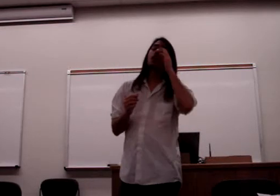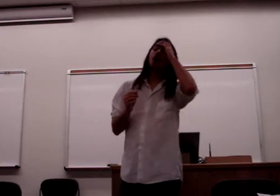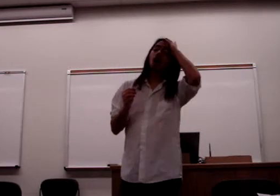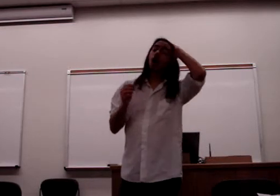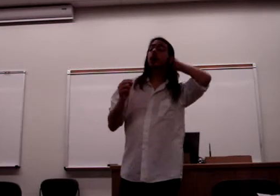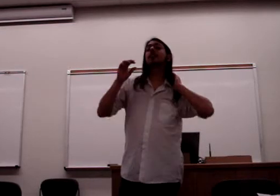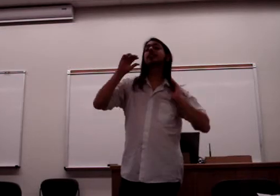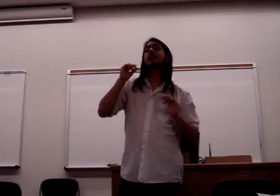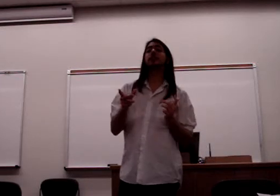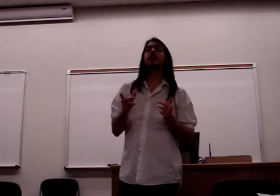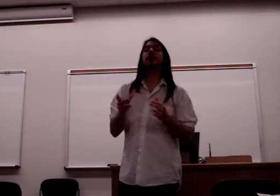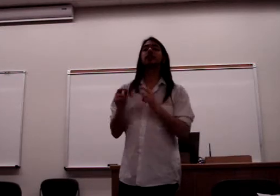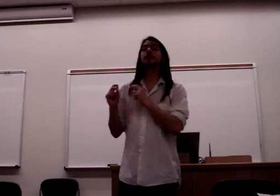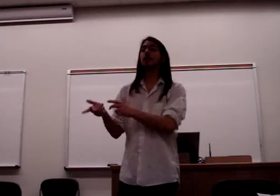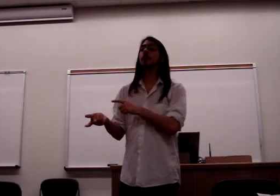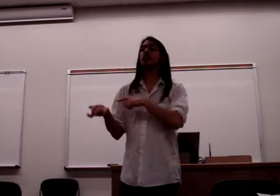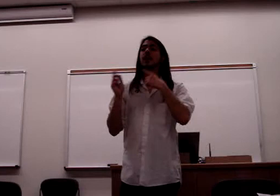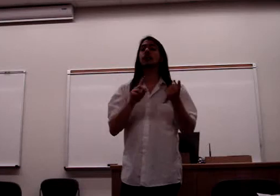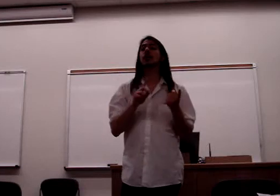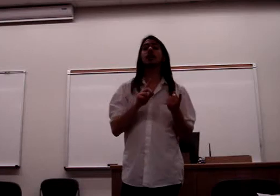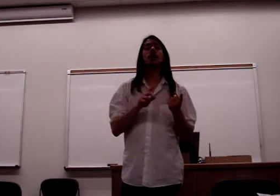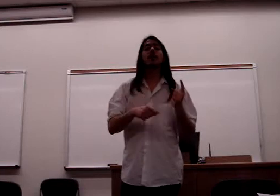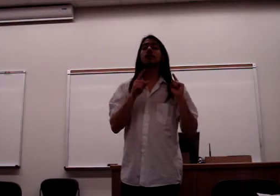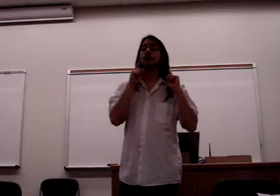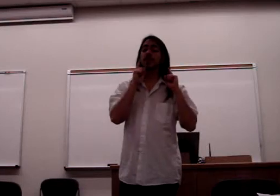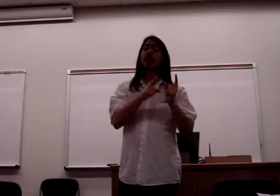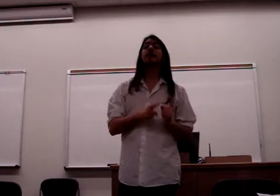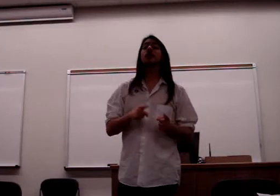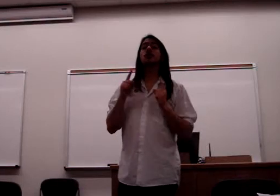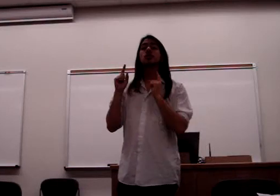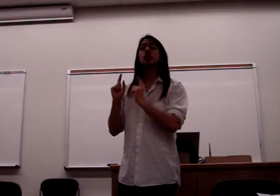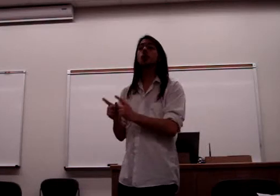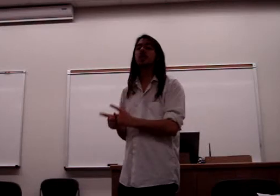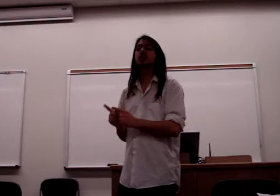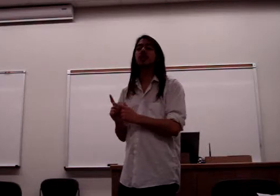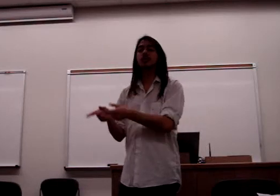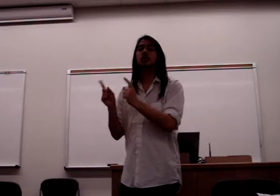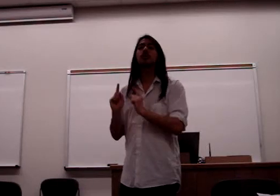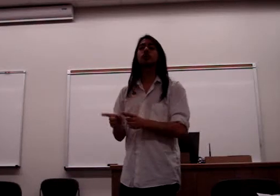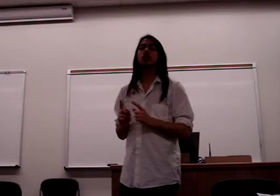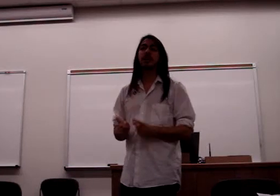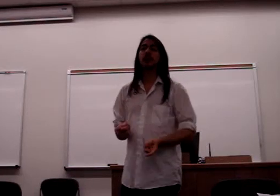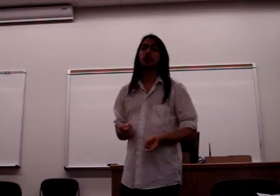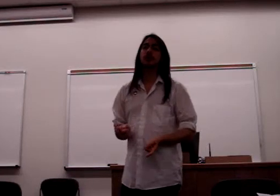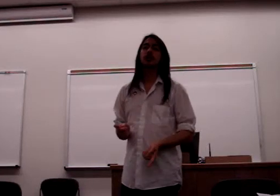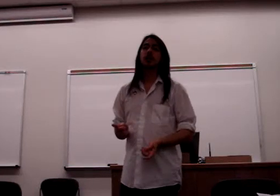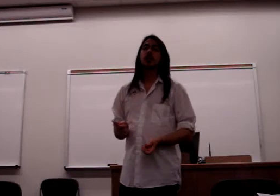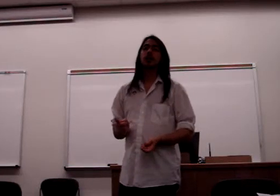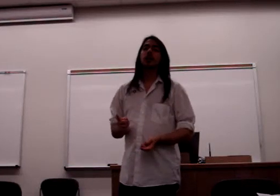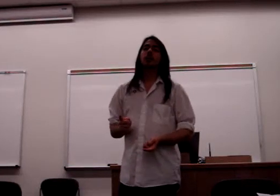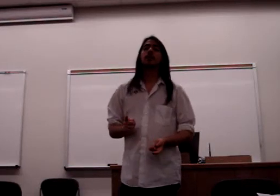are different from Negri. For them, there is no such thing as a revolutionary action, right?